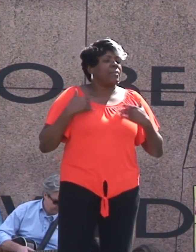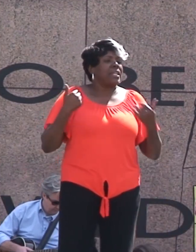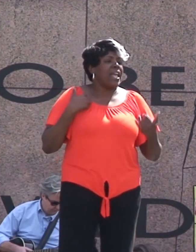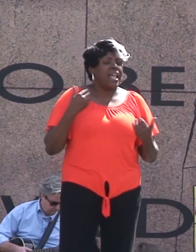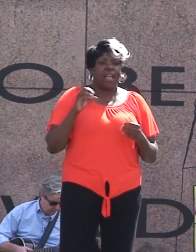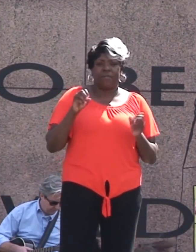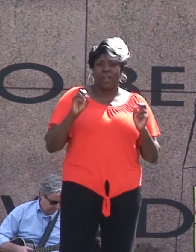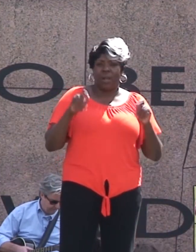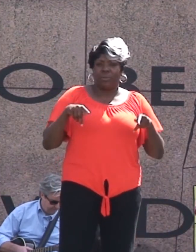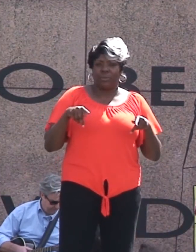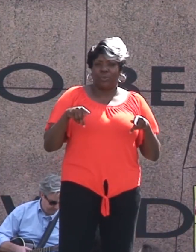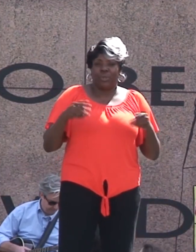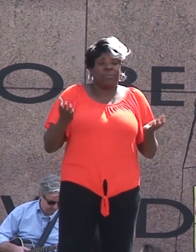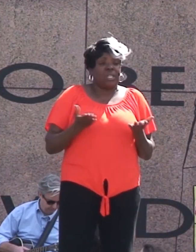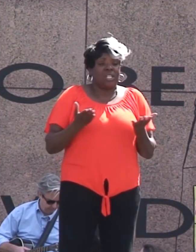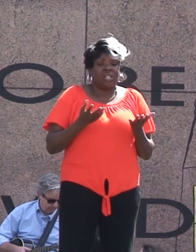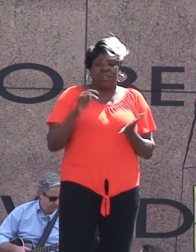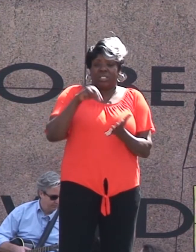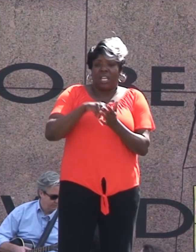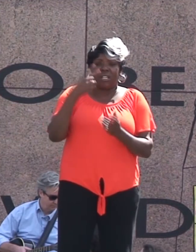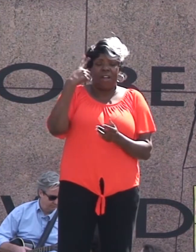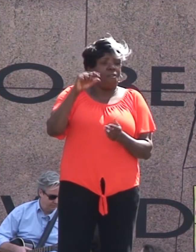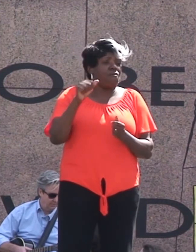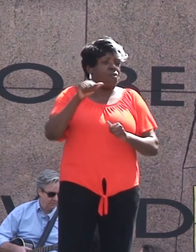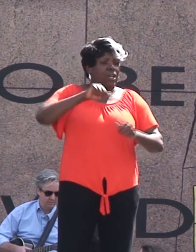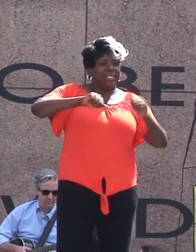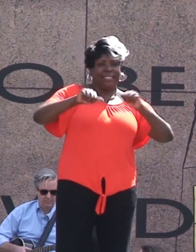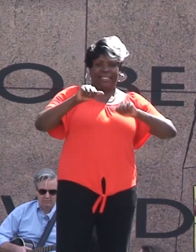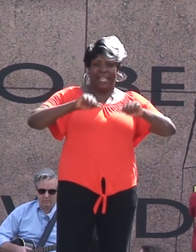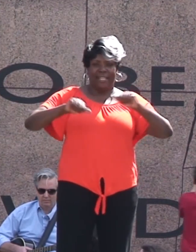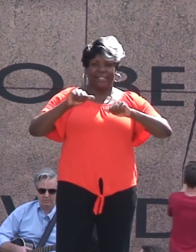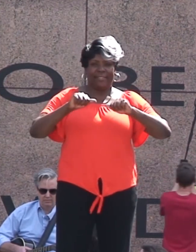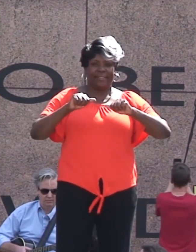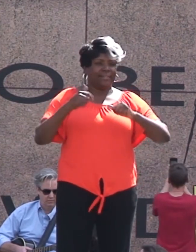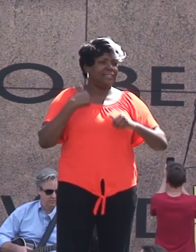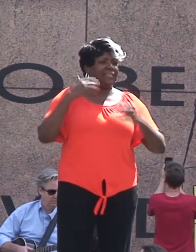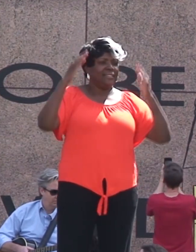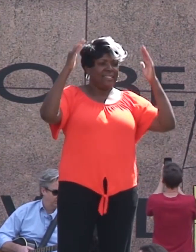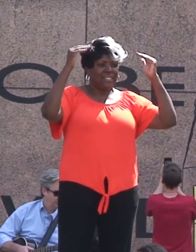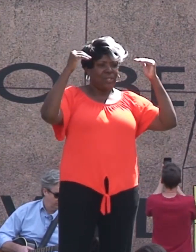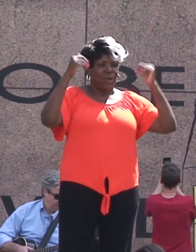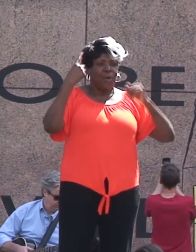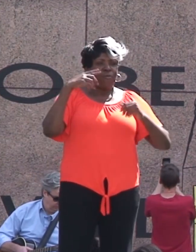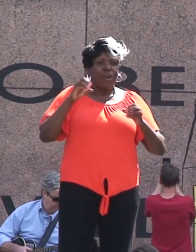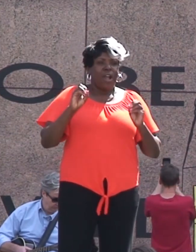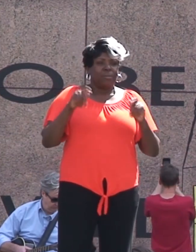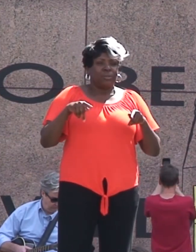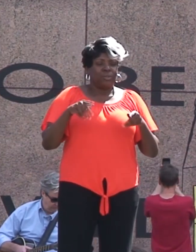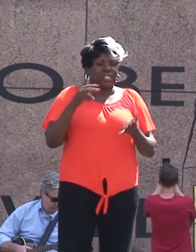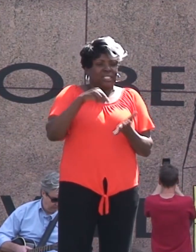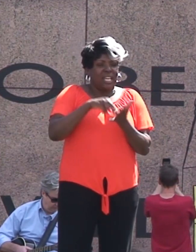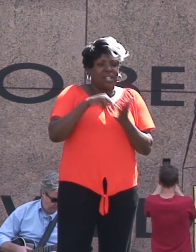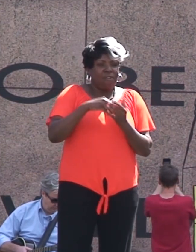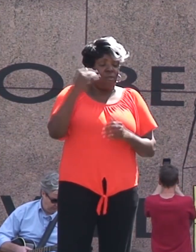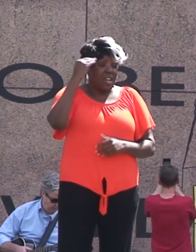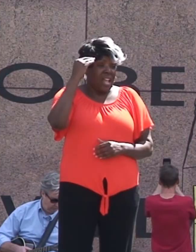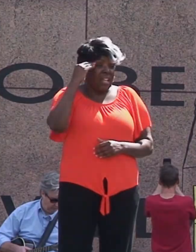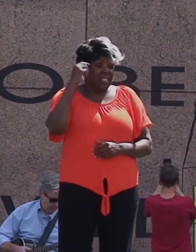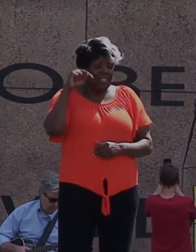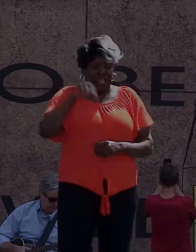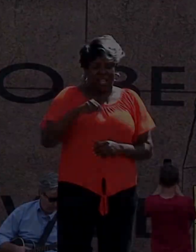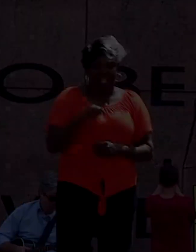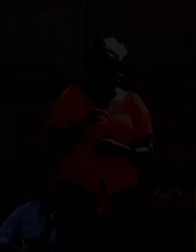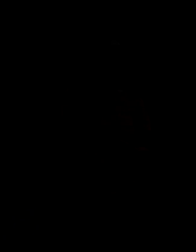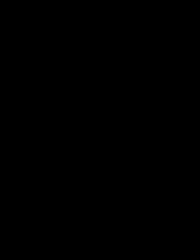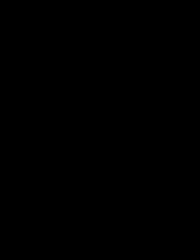celebrate And stand up for science And let's hope We just continue To expand human knowledge Of the universe Thank you